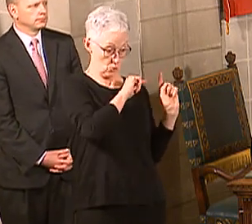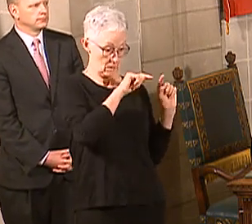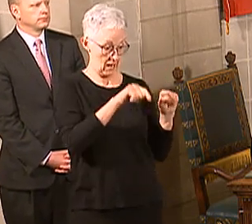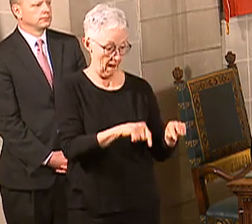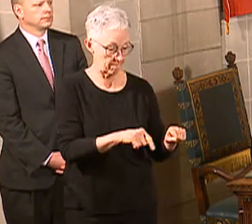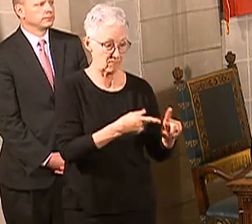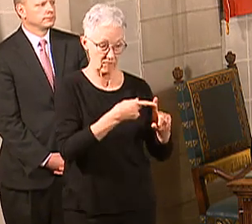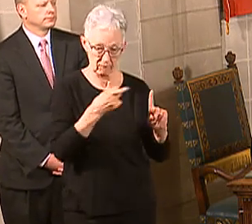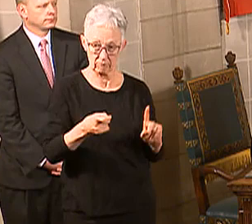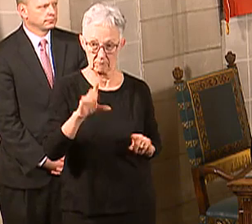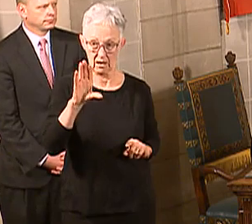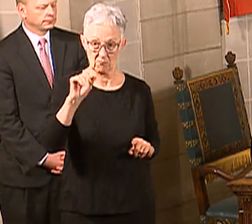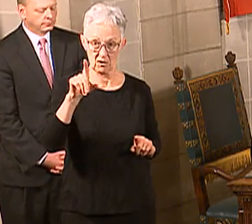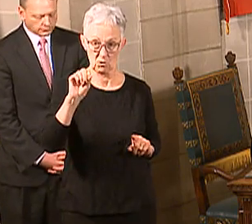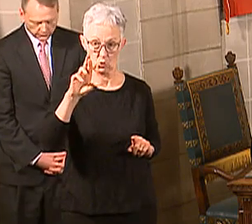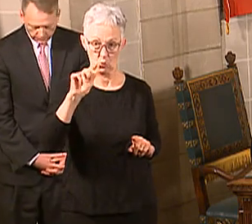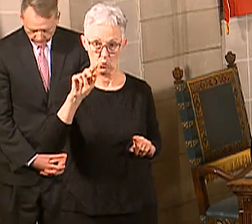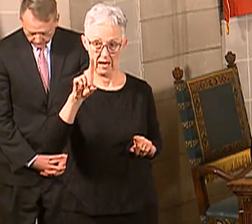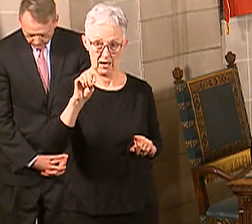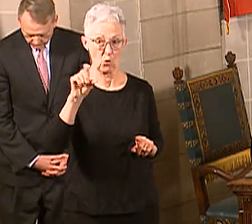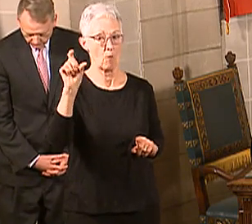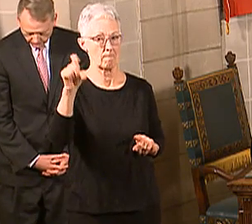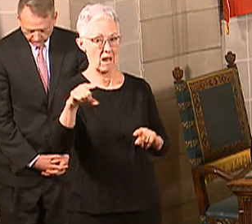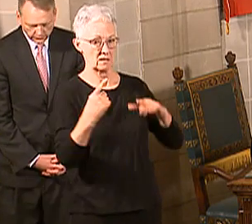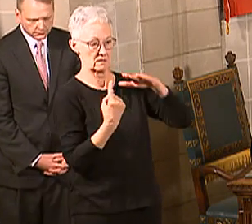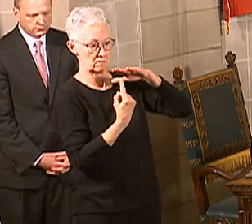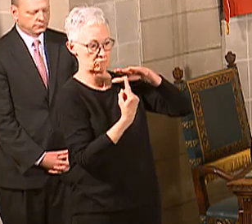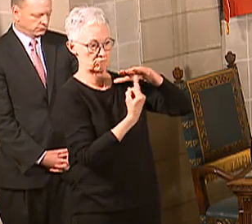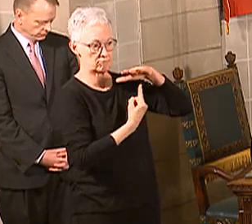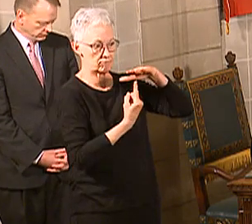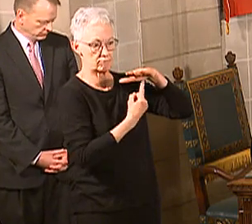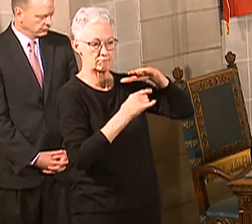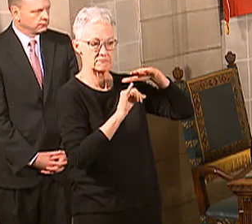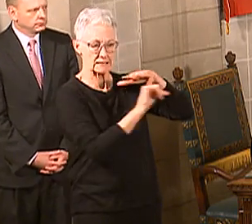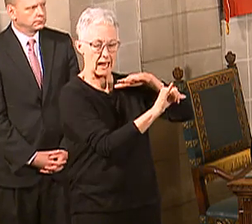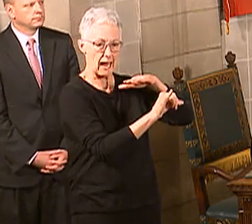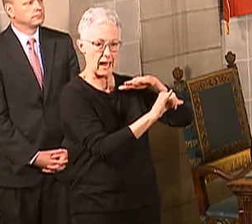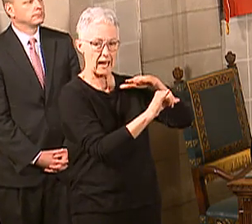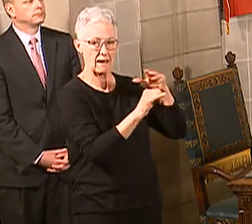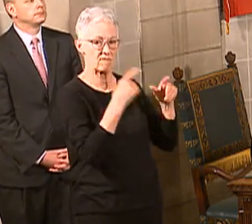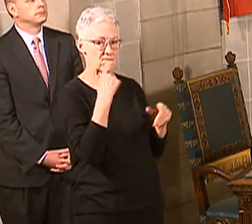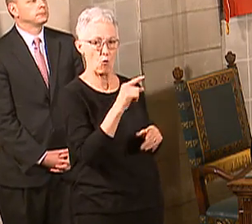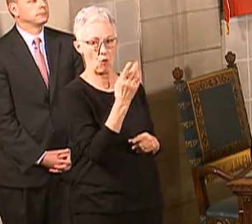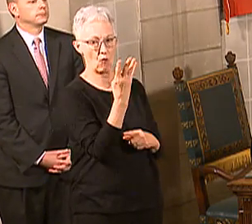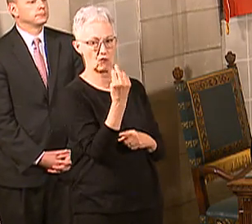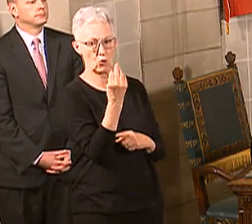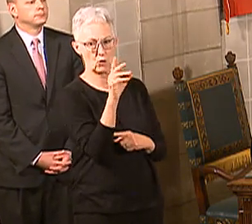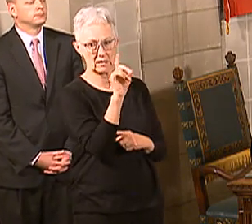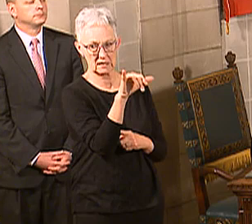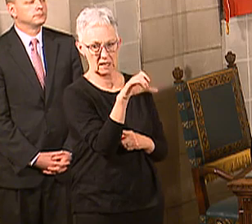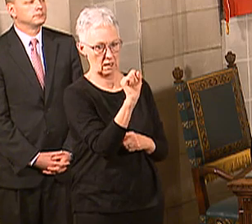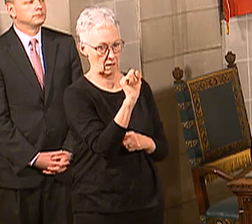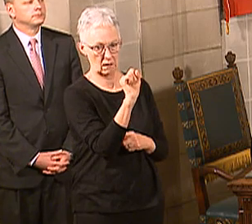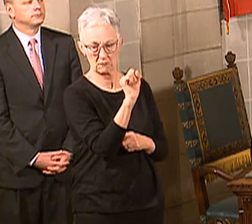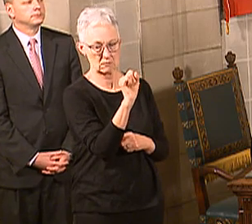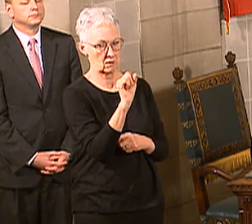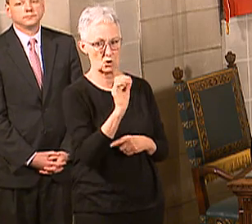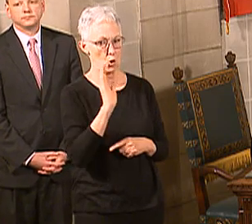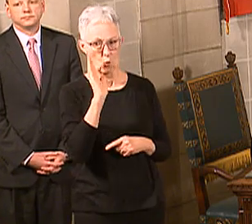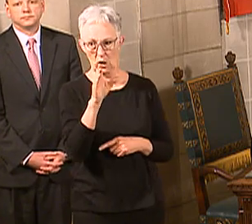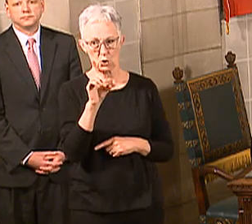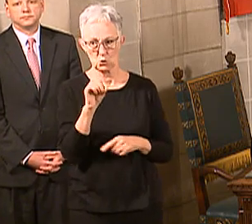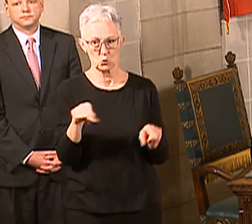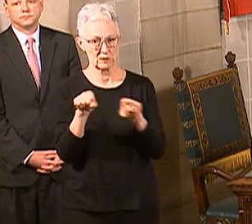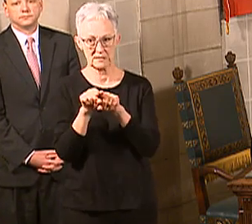you can see that we are already taking steps to really make sure that anybody coming to our state is not going to be spreading the virus. We will take the same steps and guidelines with